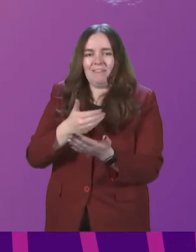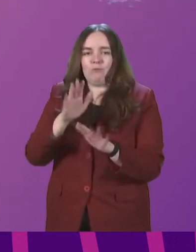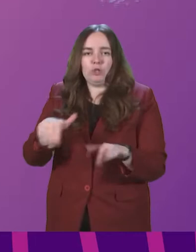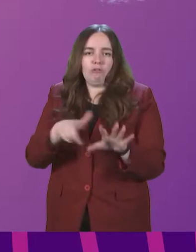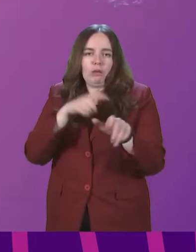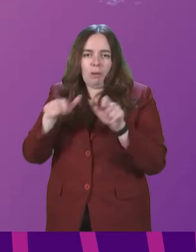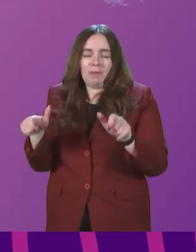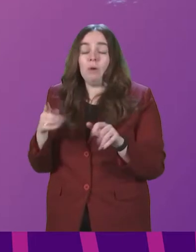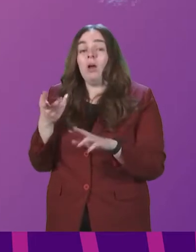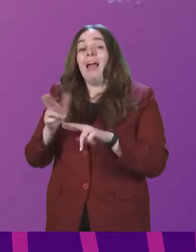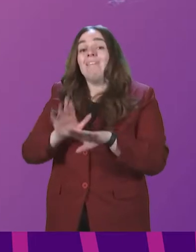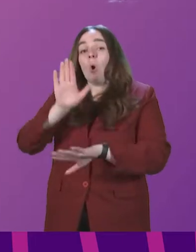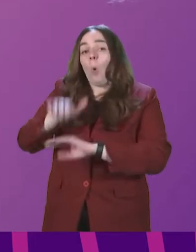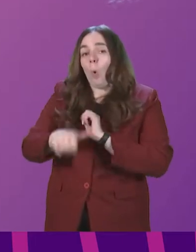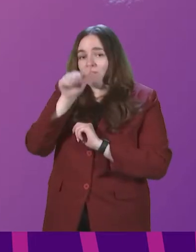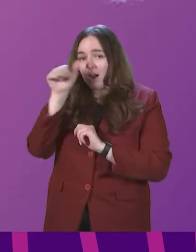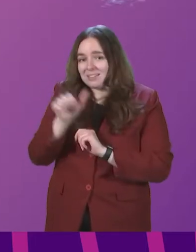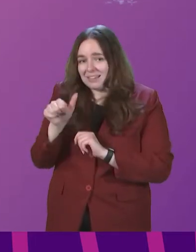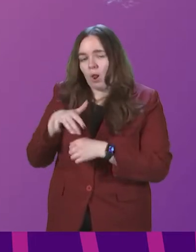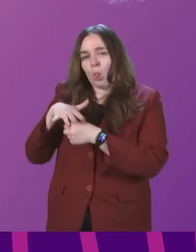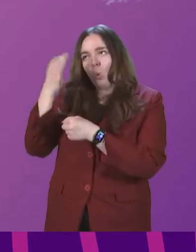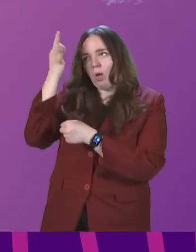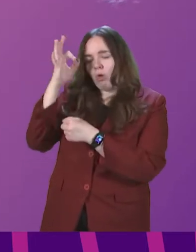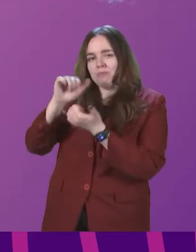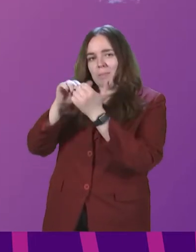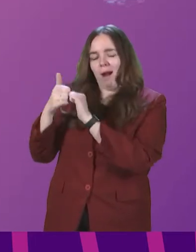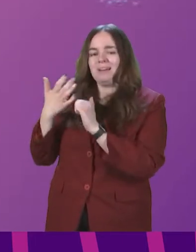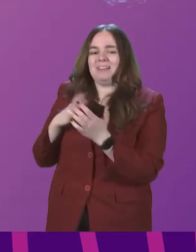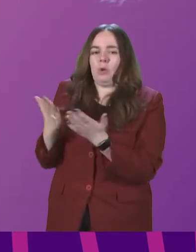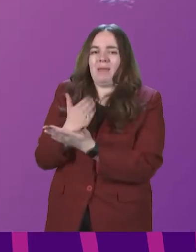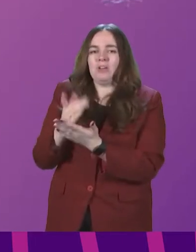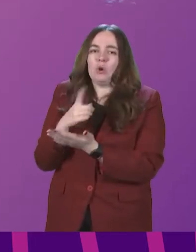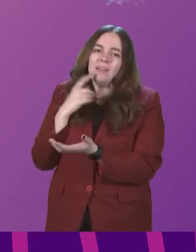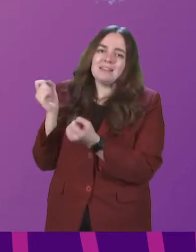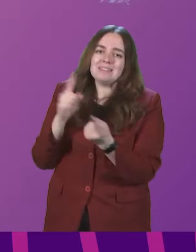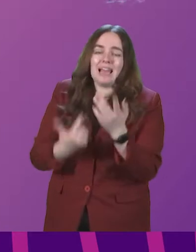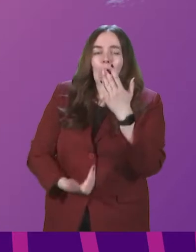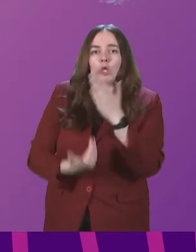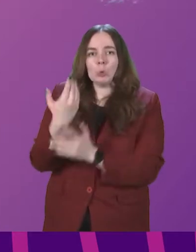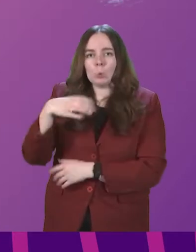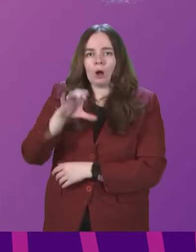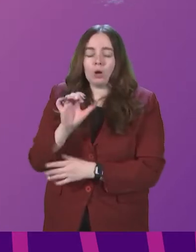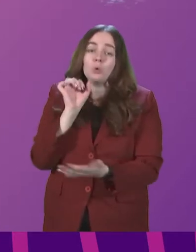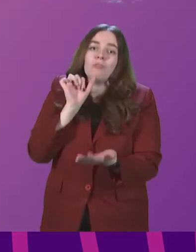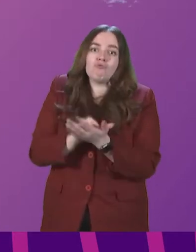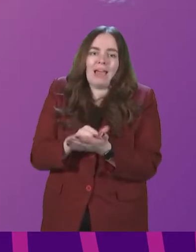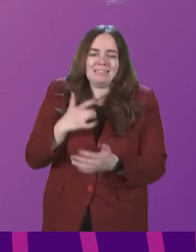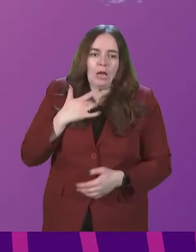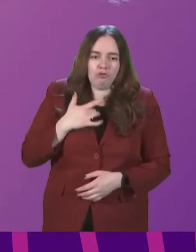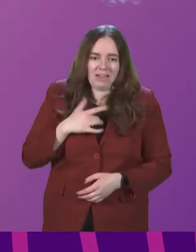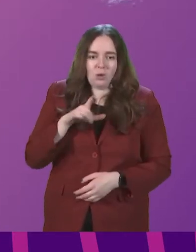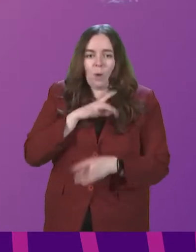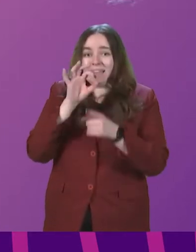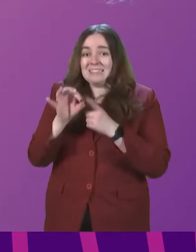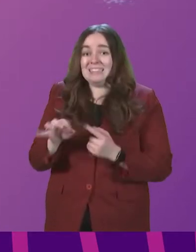those over the age of 16, local authority partners need to ensure they're sending a replacement card to the correct address, as details